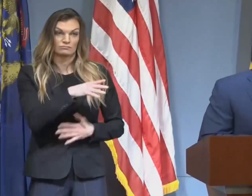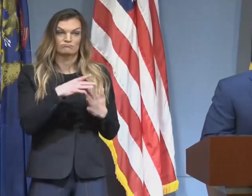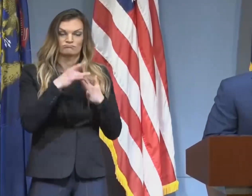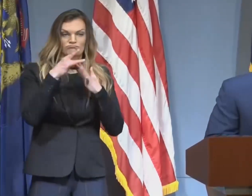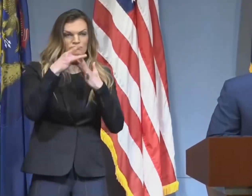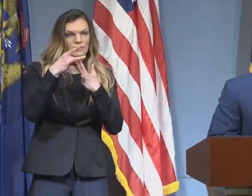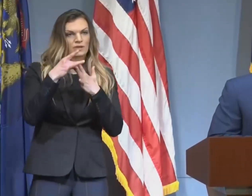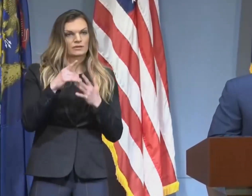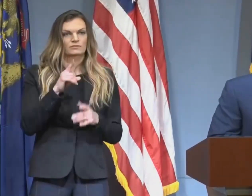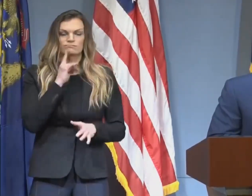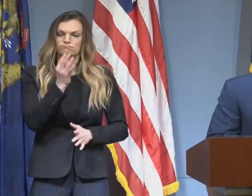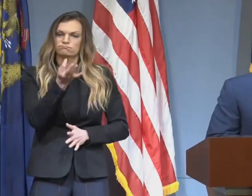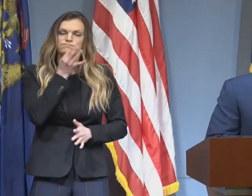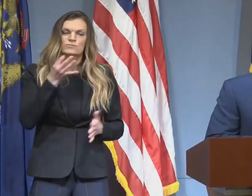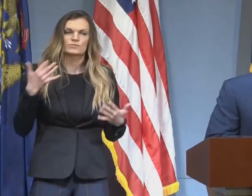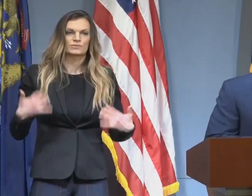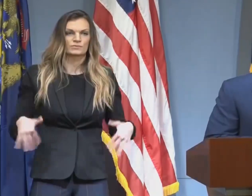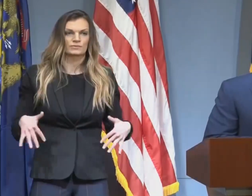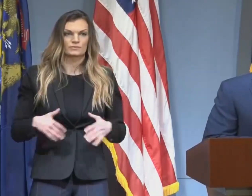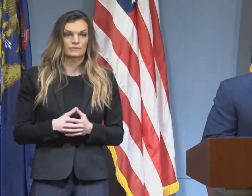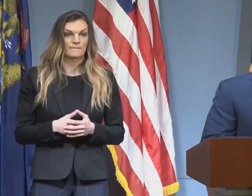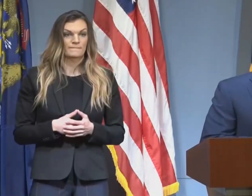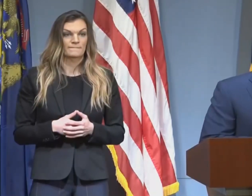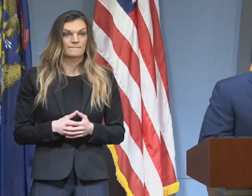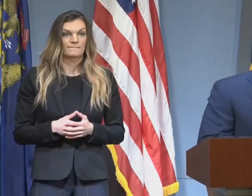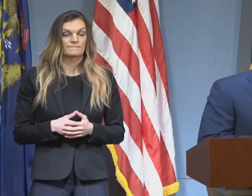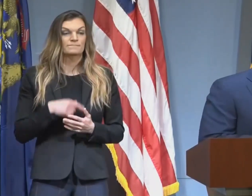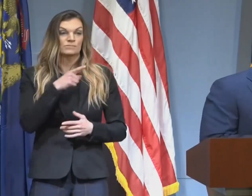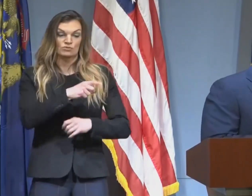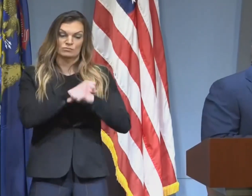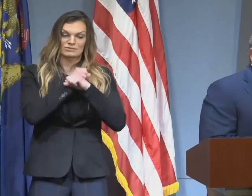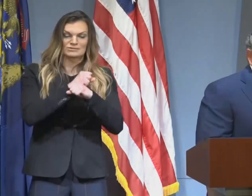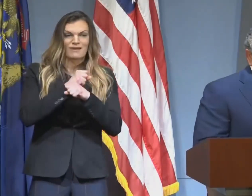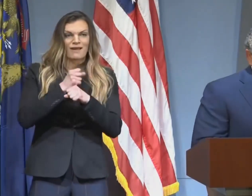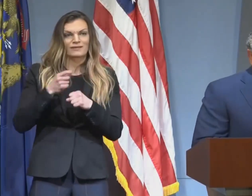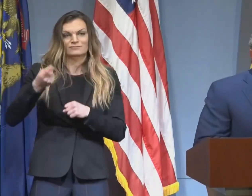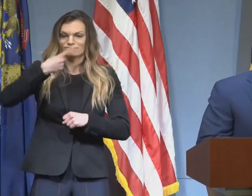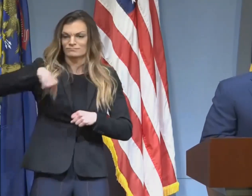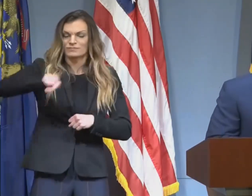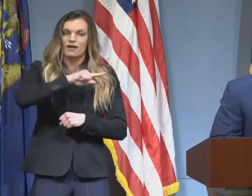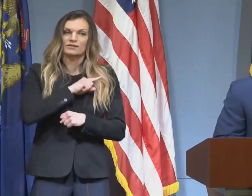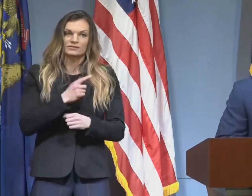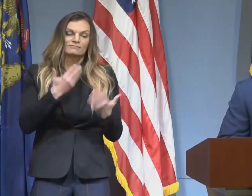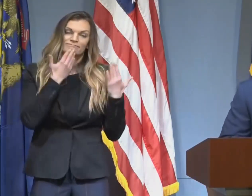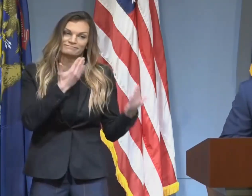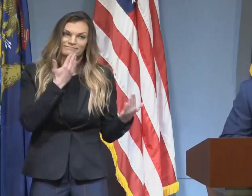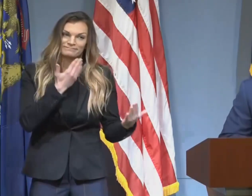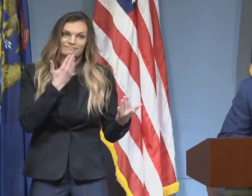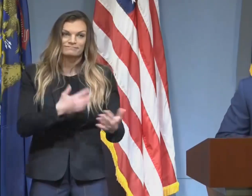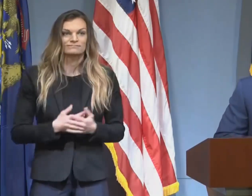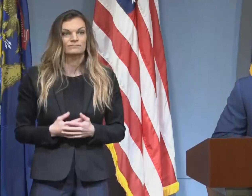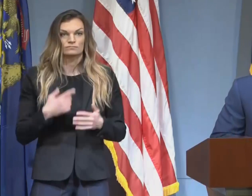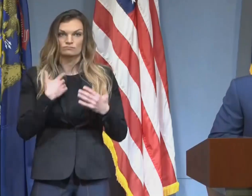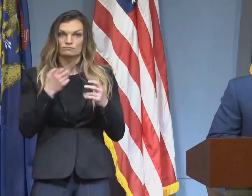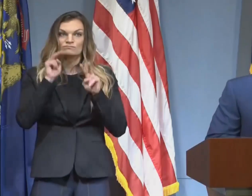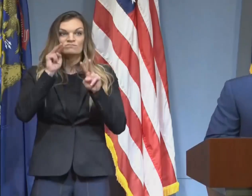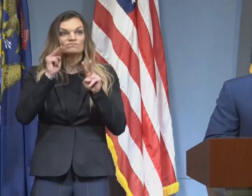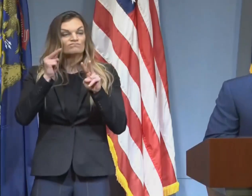these challenging times and the work you've done to protect Michigan residents throughout the state. We look forward to continuing